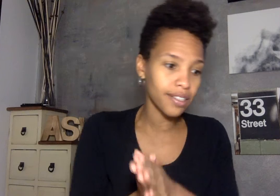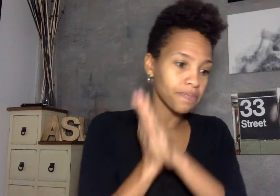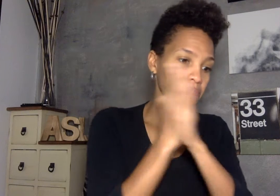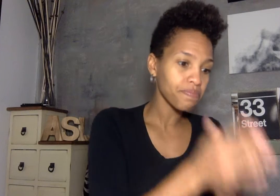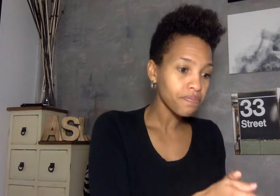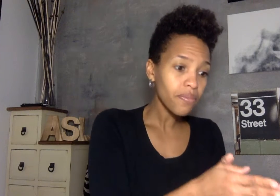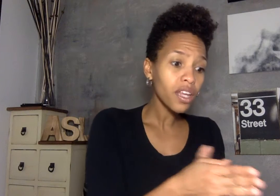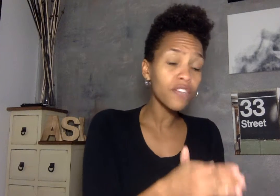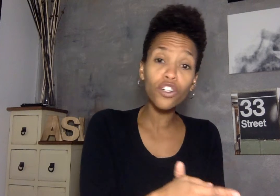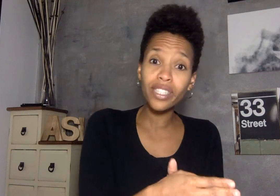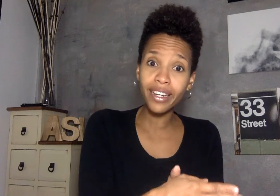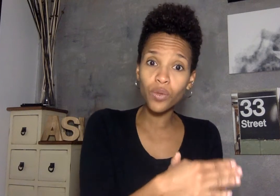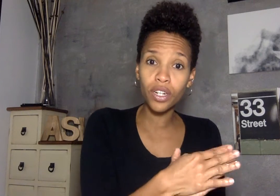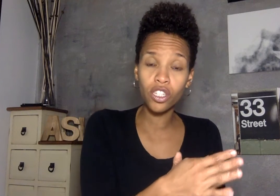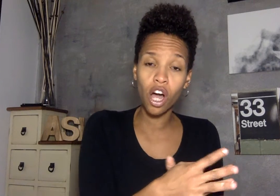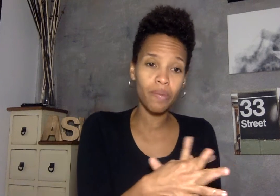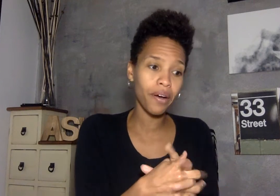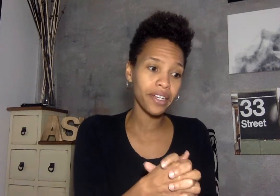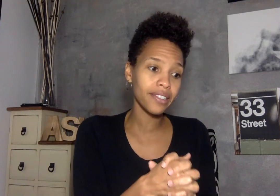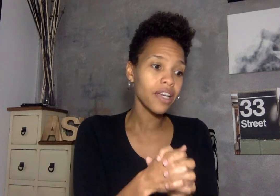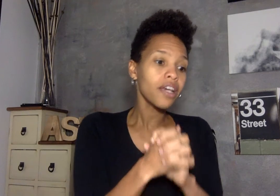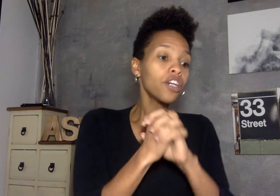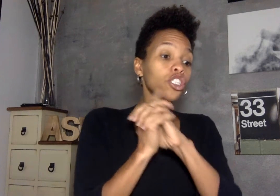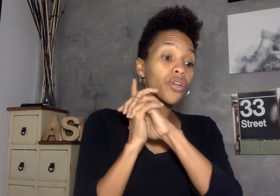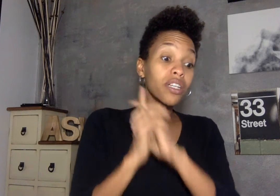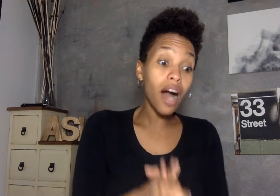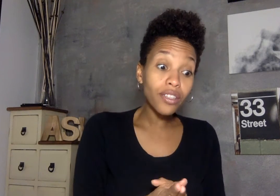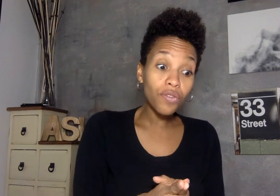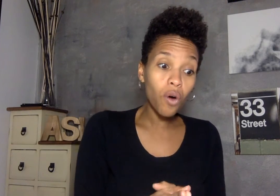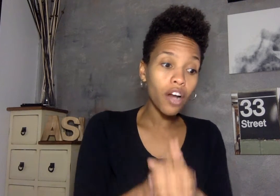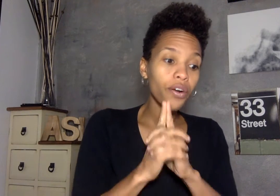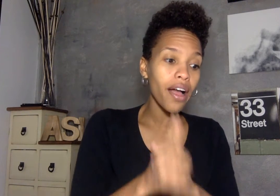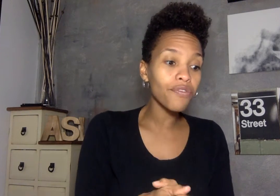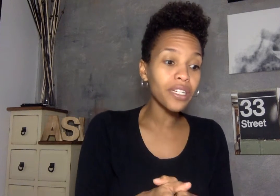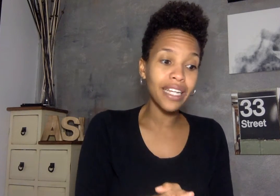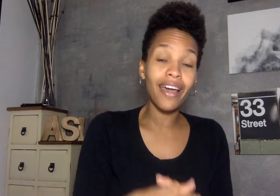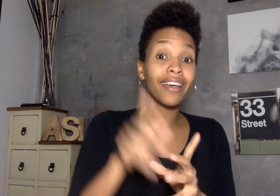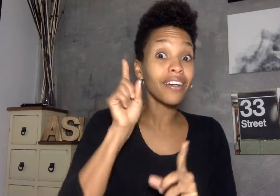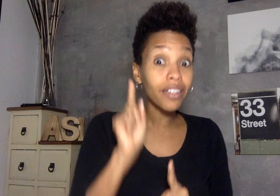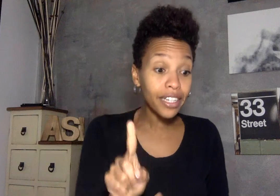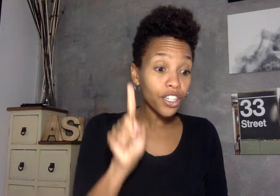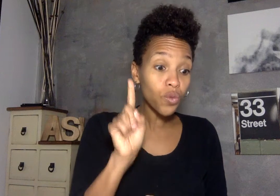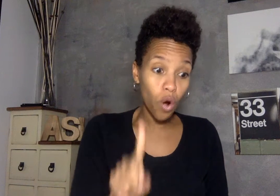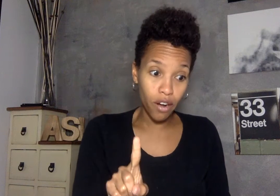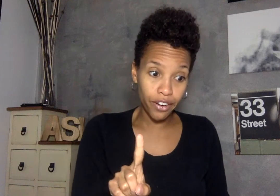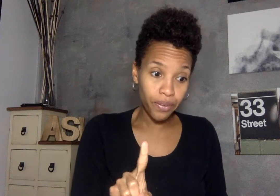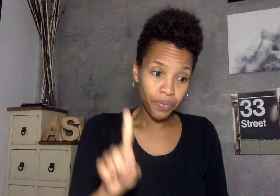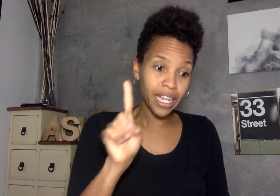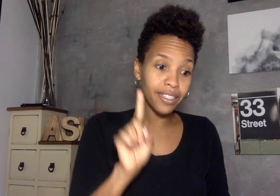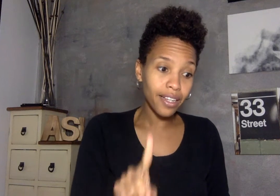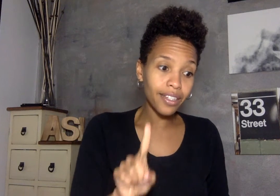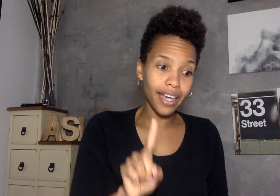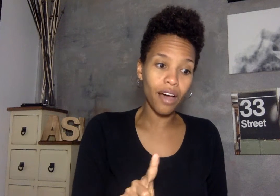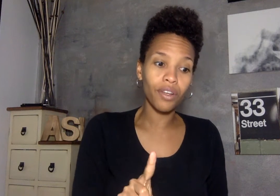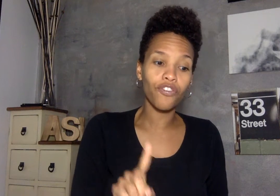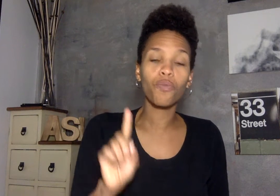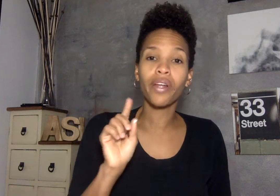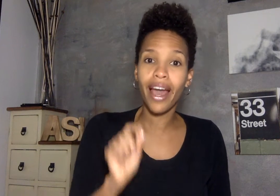the first sentence we're going to talk about is drink lots of water every day clear water it doesn't count if you put